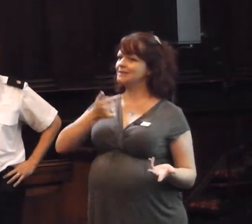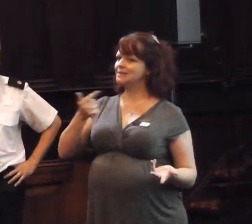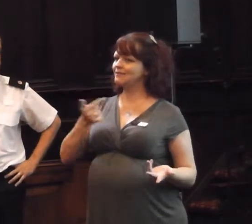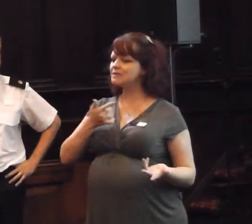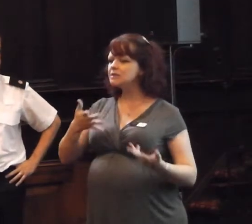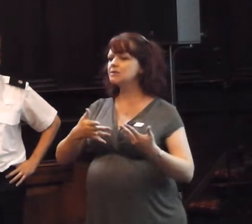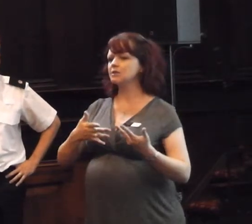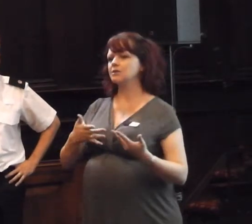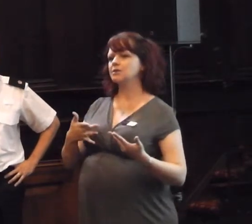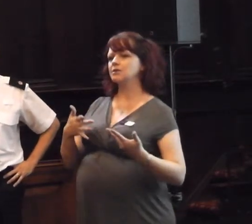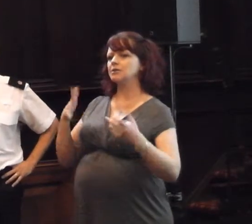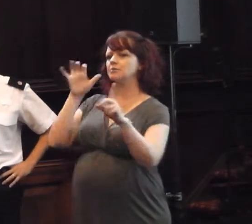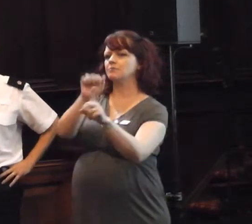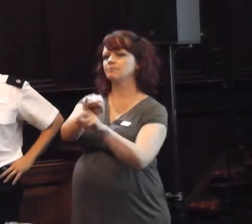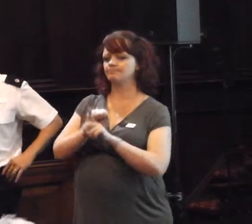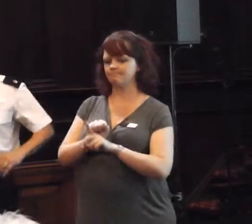charging.